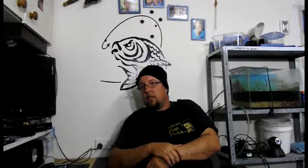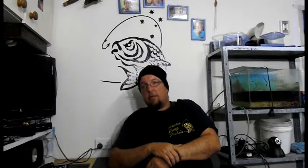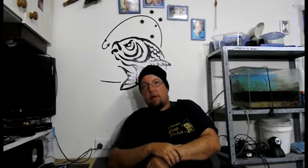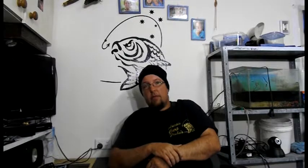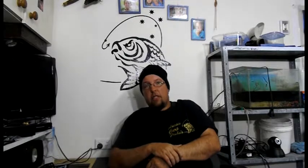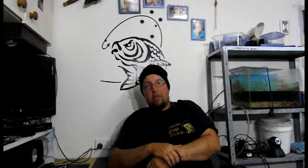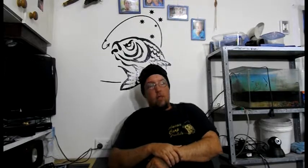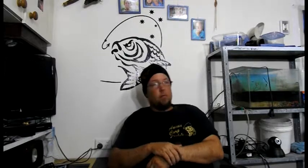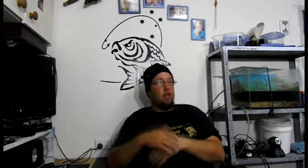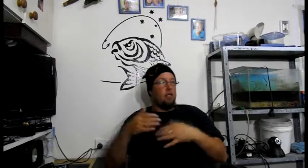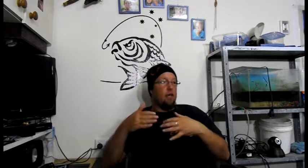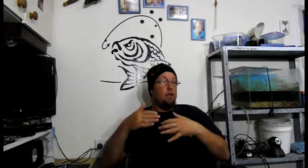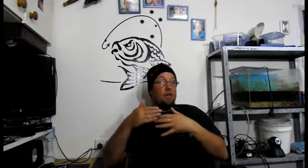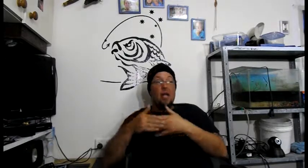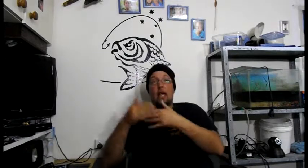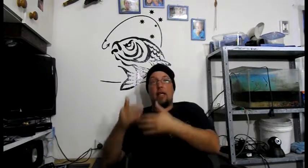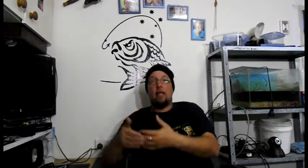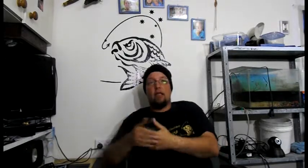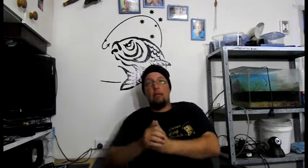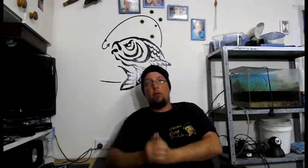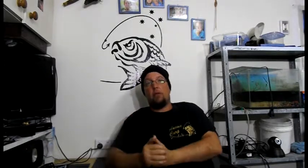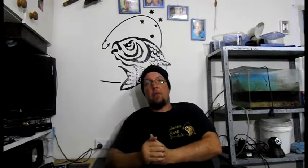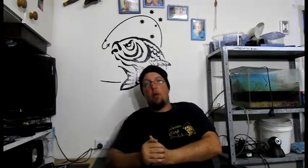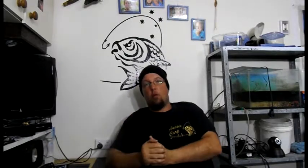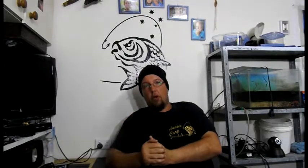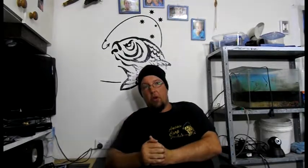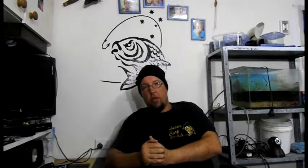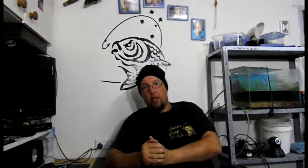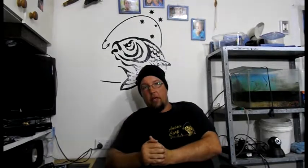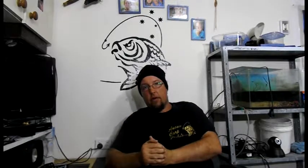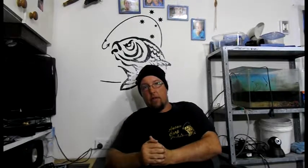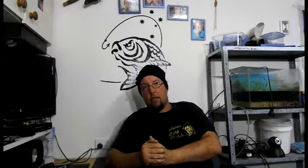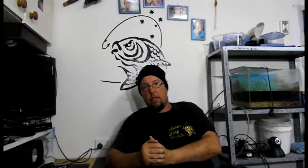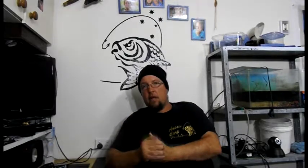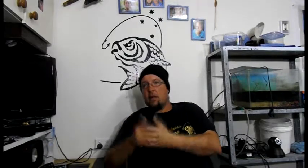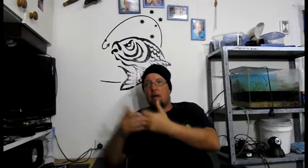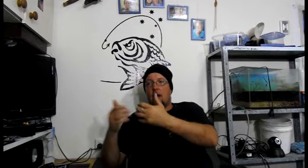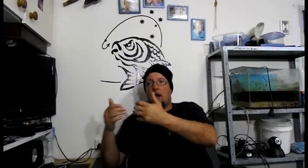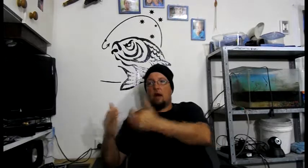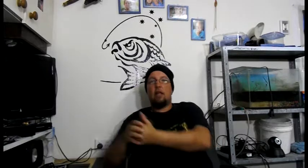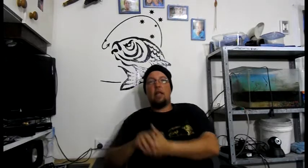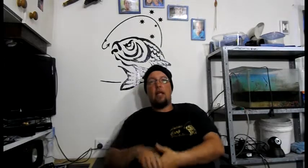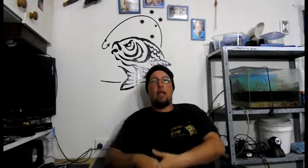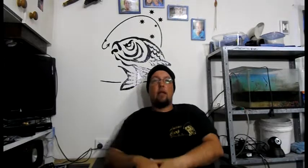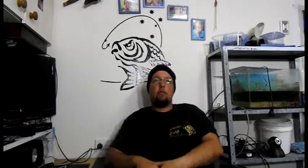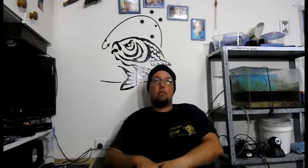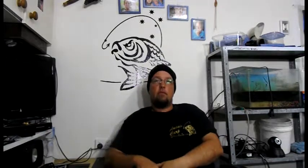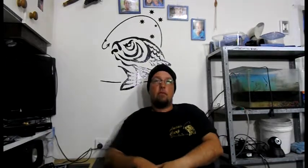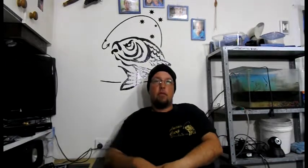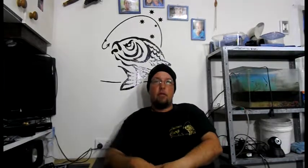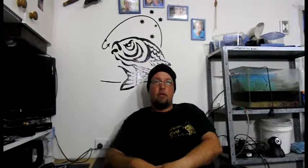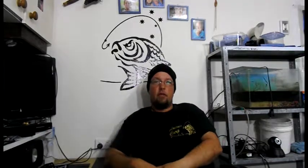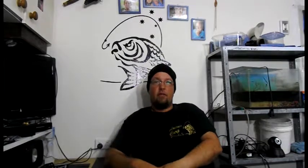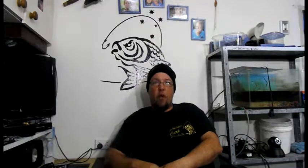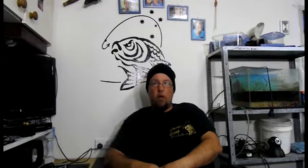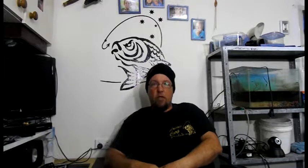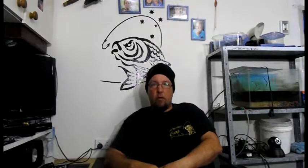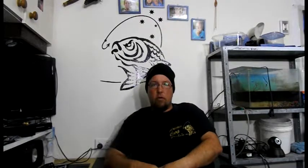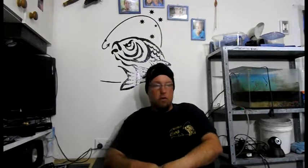experiments. the first place. You know. If they can't. Get a simple thing. Like. quality. Correct. Correct. How can they get. The final results. Correct.